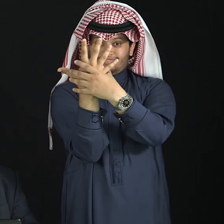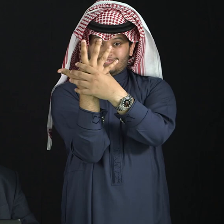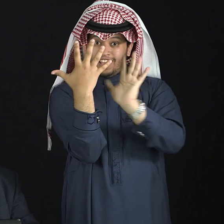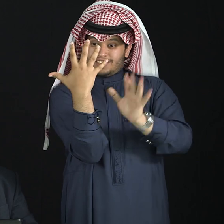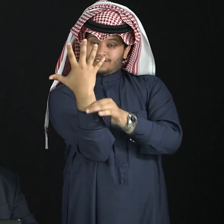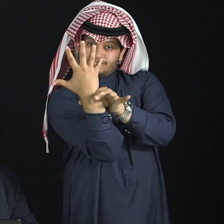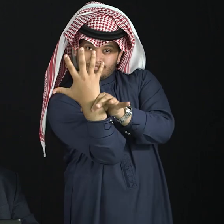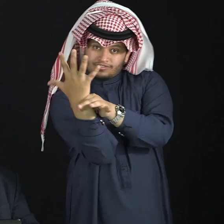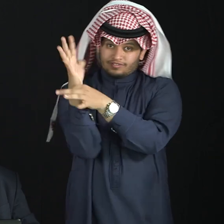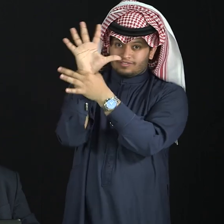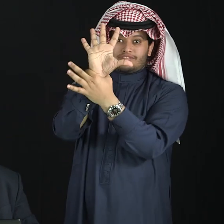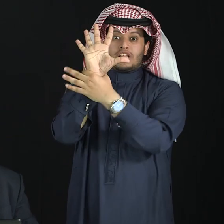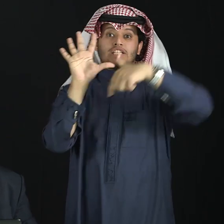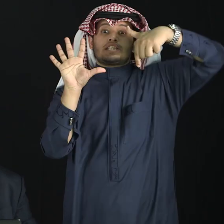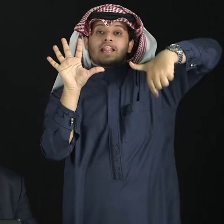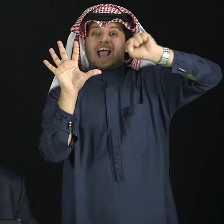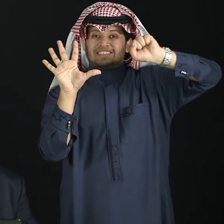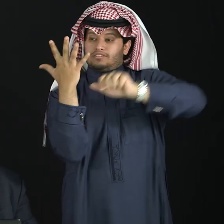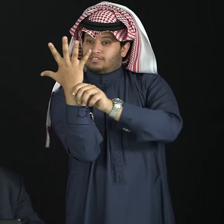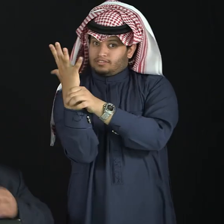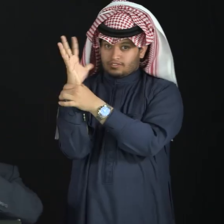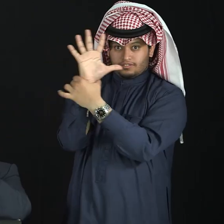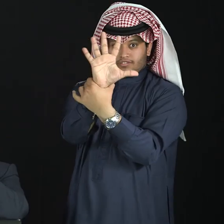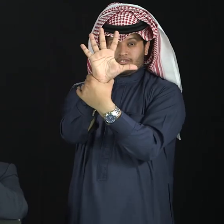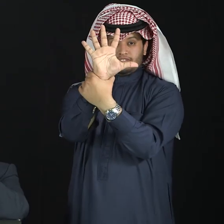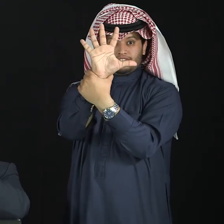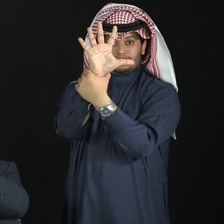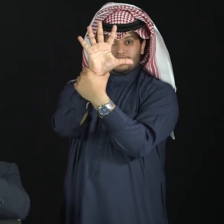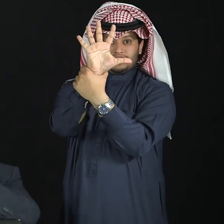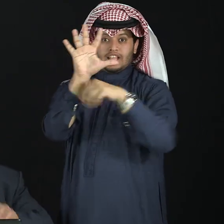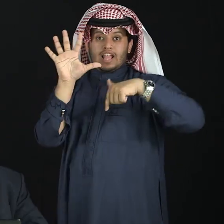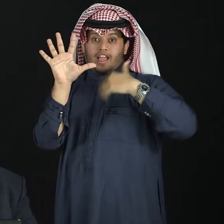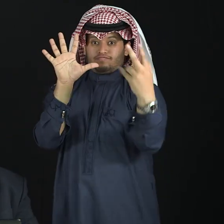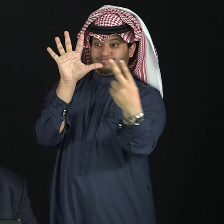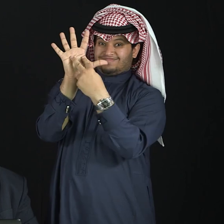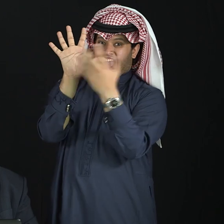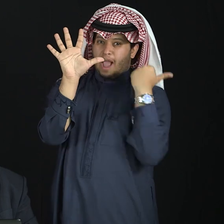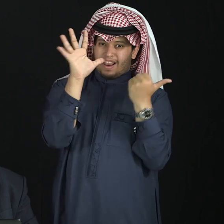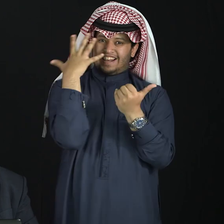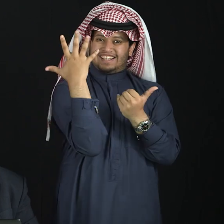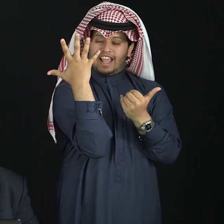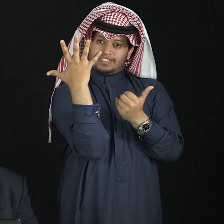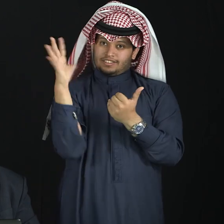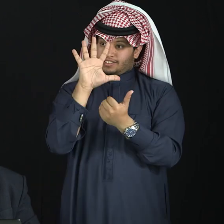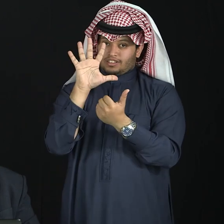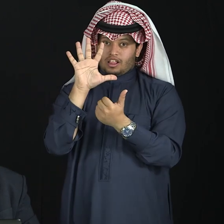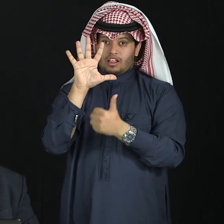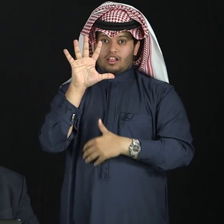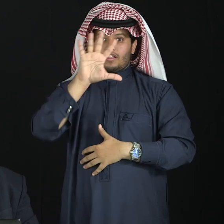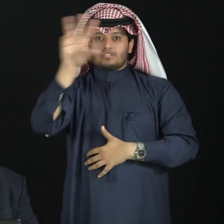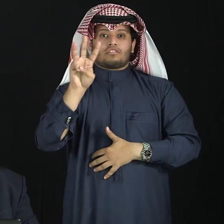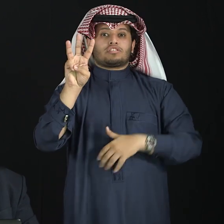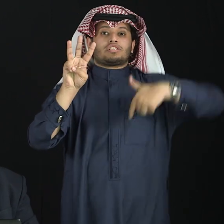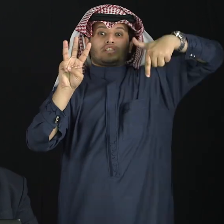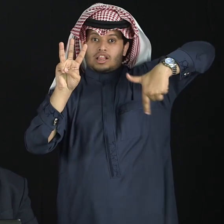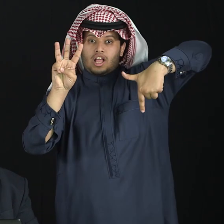Then, six. It's going to be, in fact, like this. But, the front of the hand towards the person you are talking to. Six,